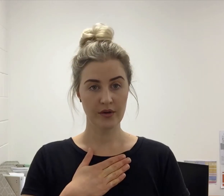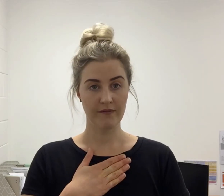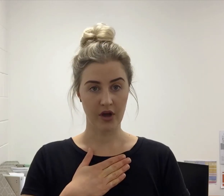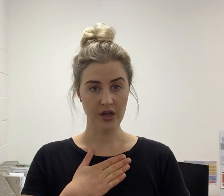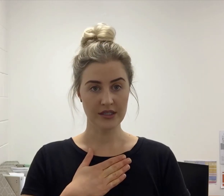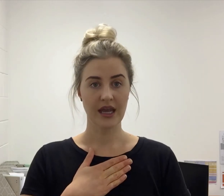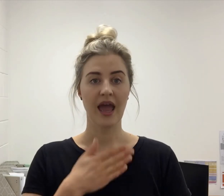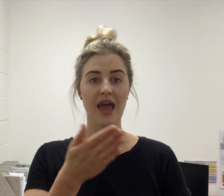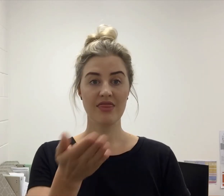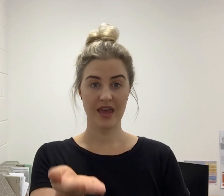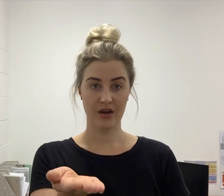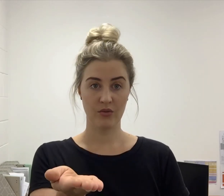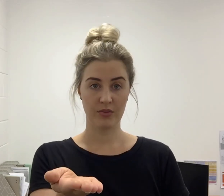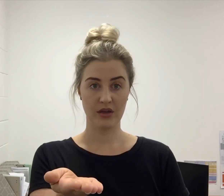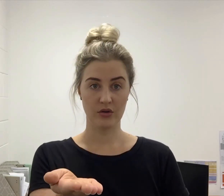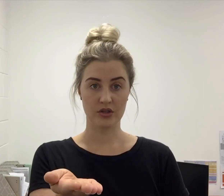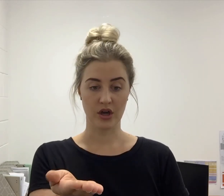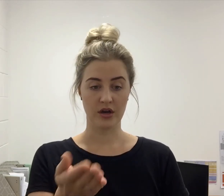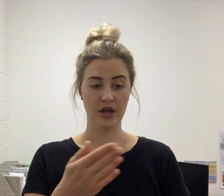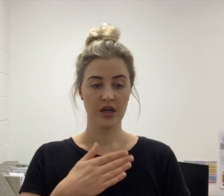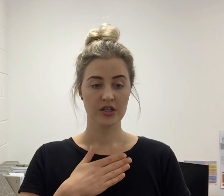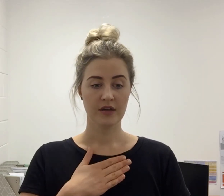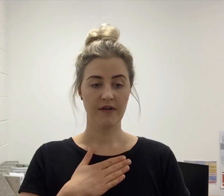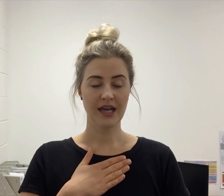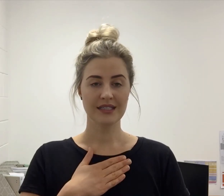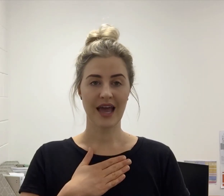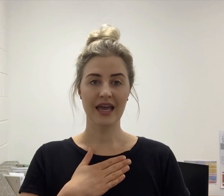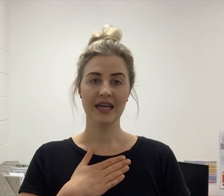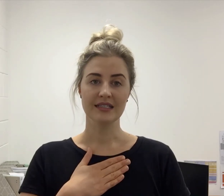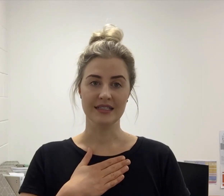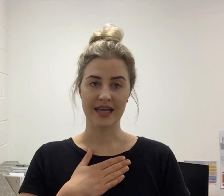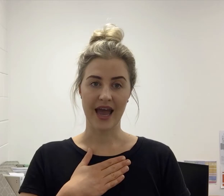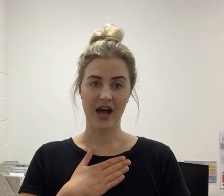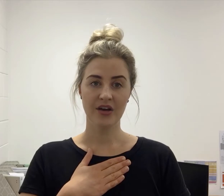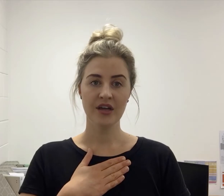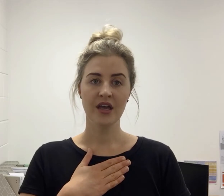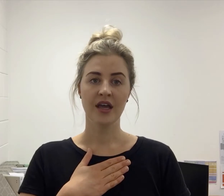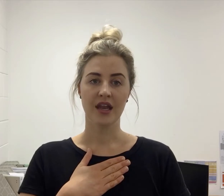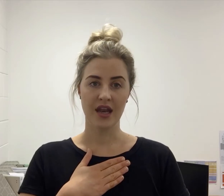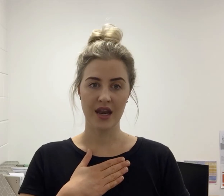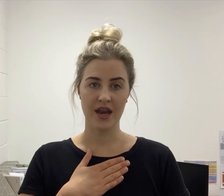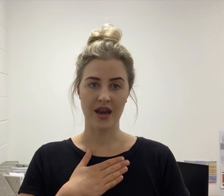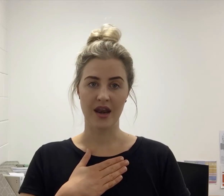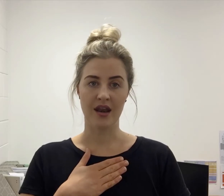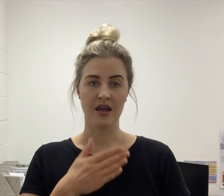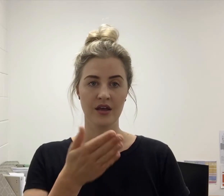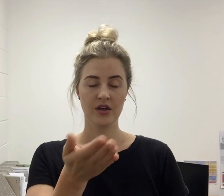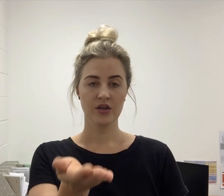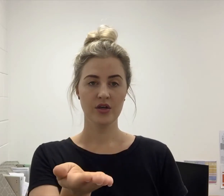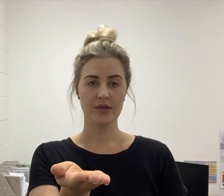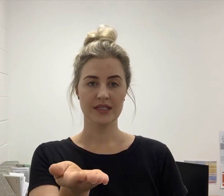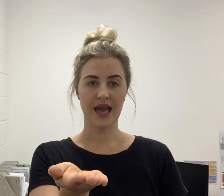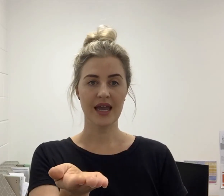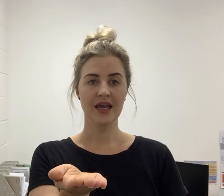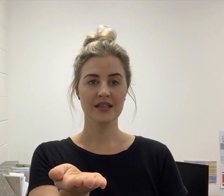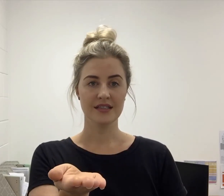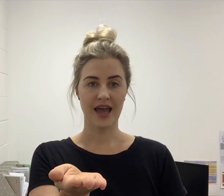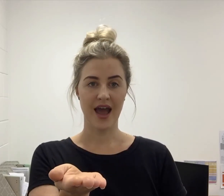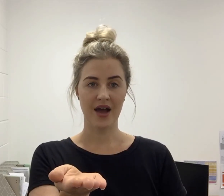it first and then it will be your turn. So if I say down, n, you would say down,